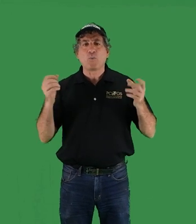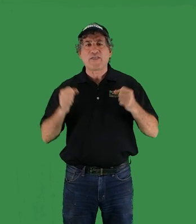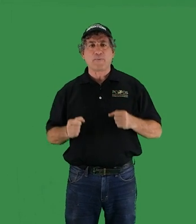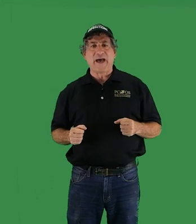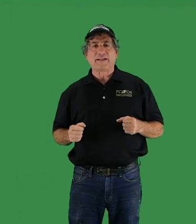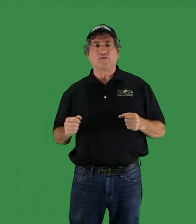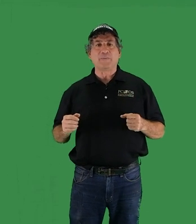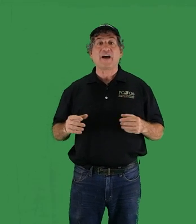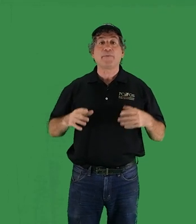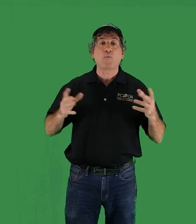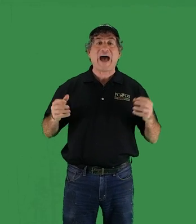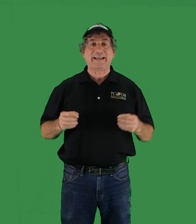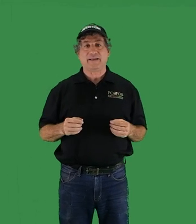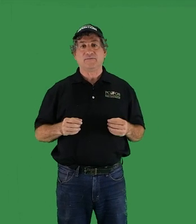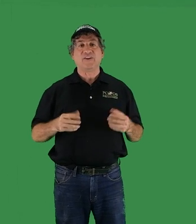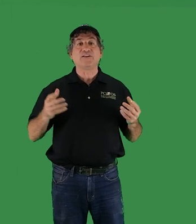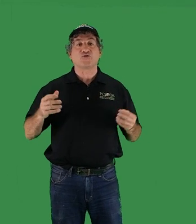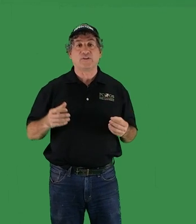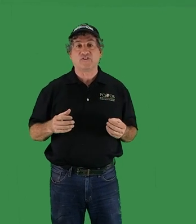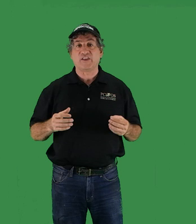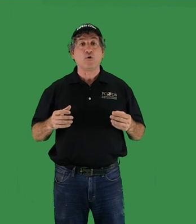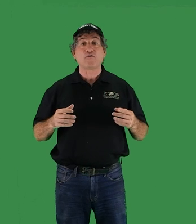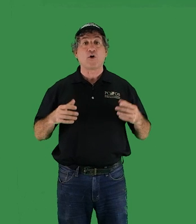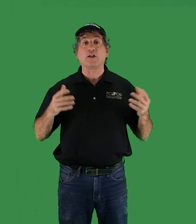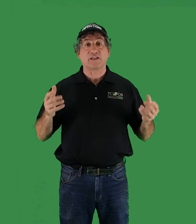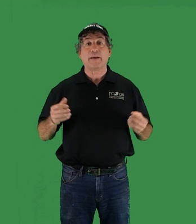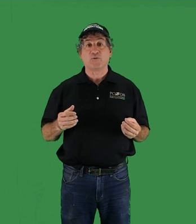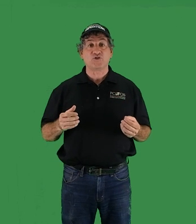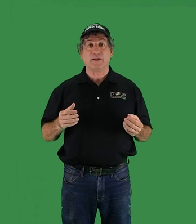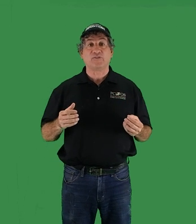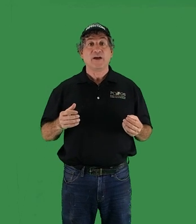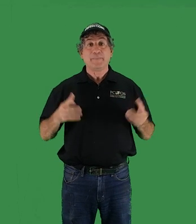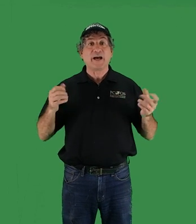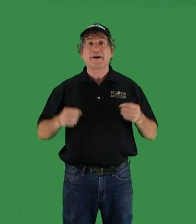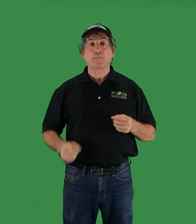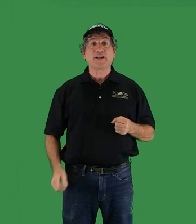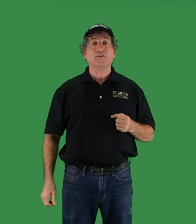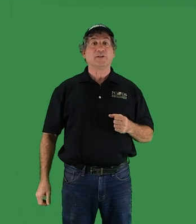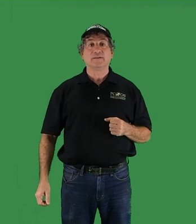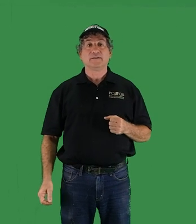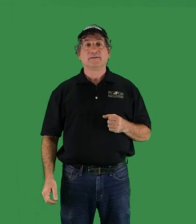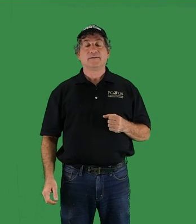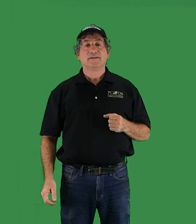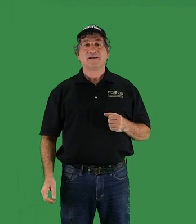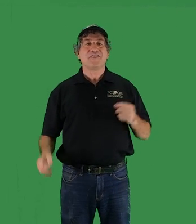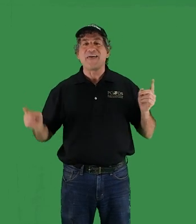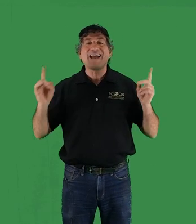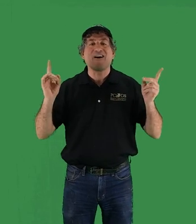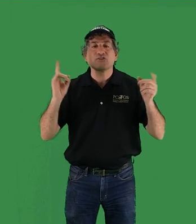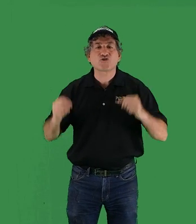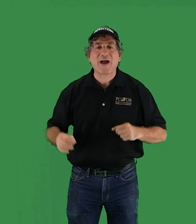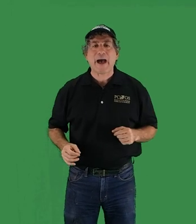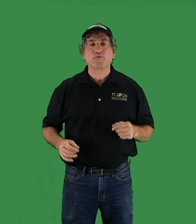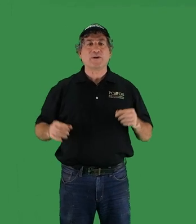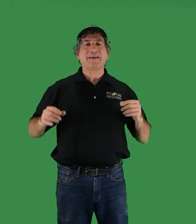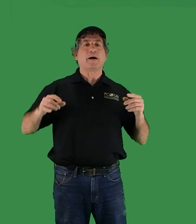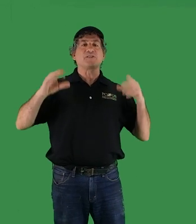the weather patterns become erratic and dangerous as the overall climate regimes become unpredictable. They aren't trapped when it becomes